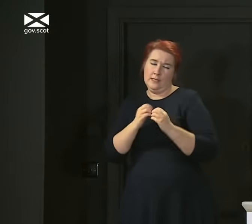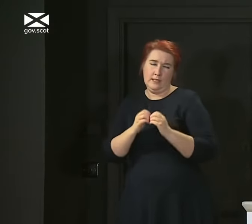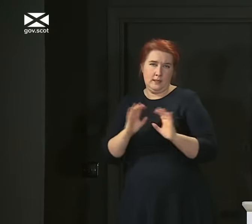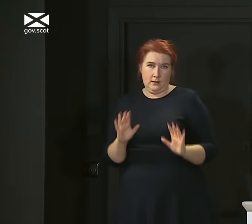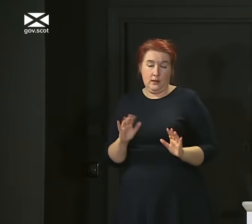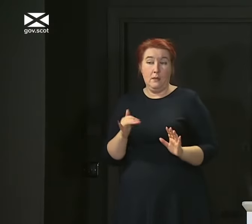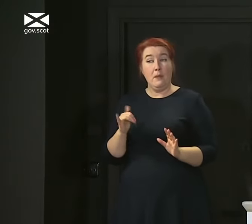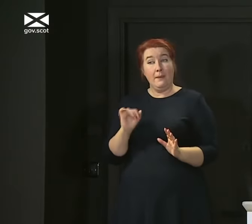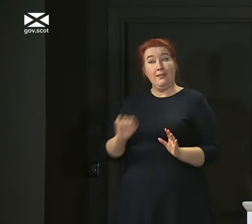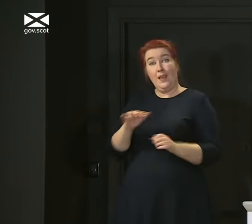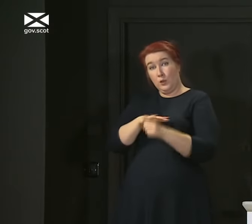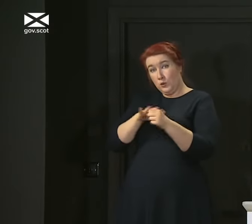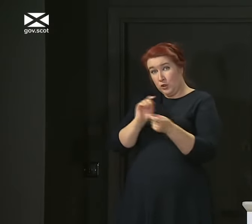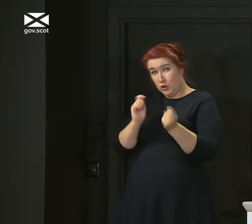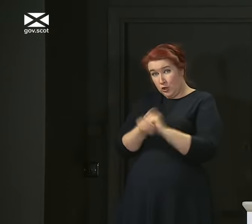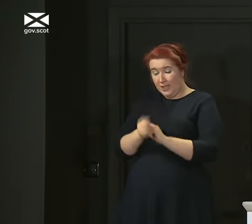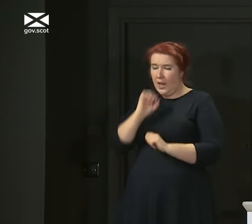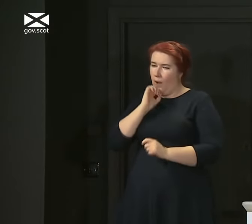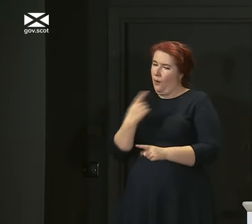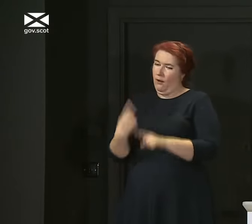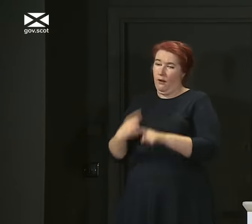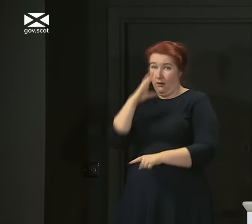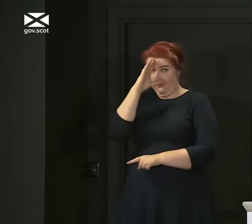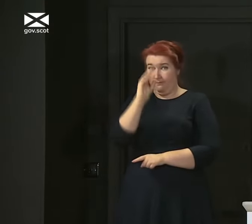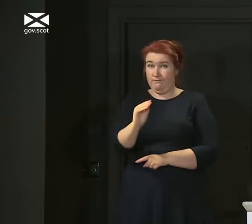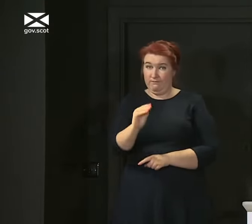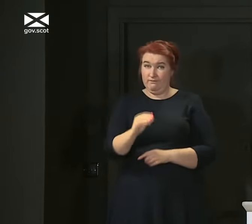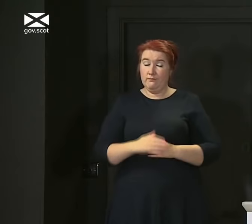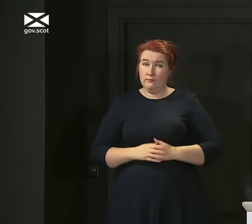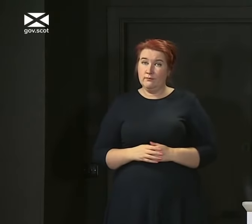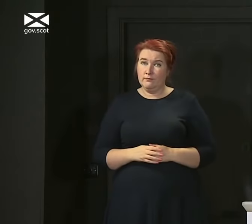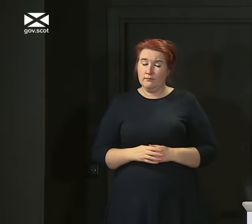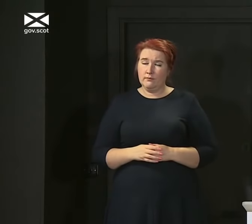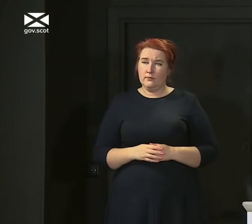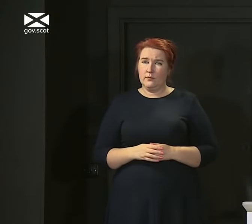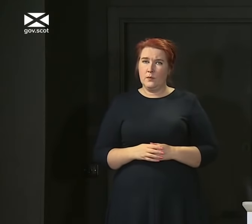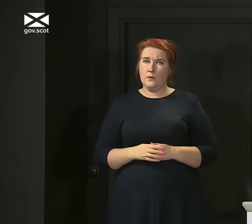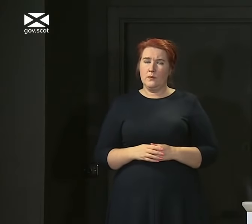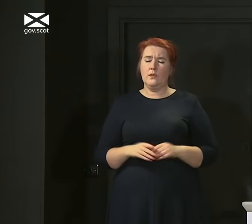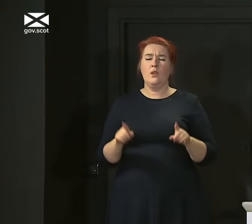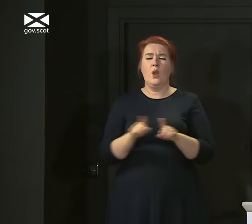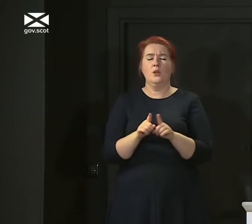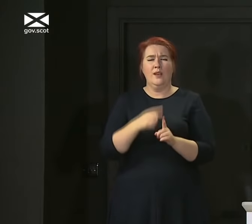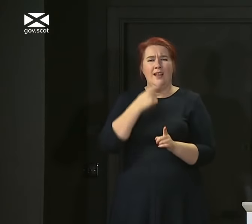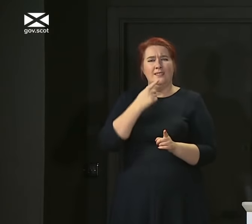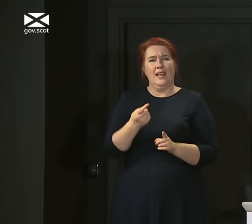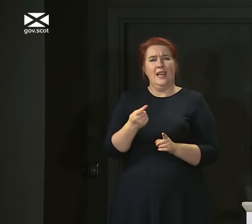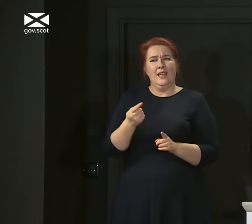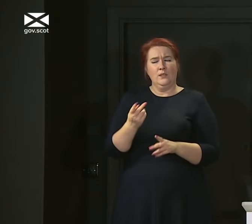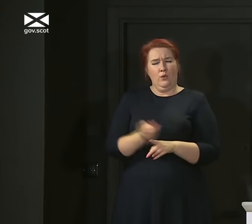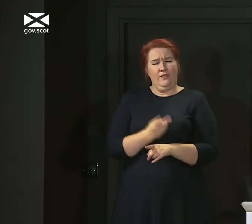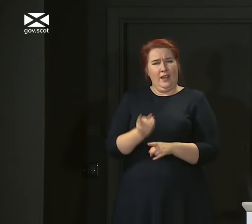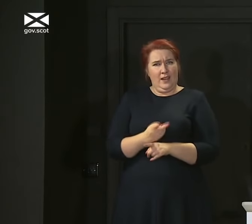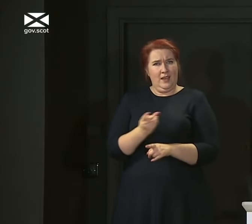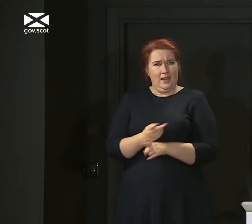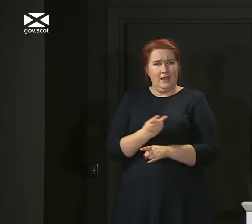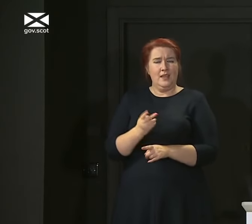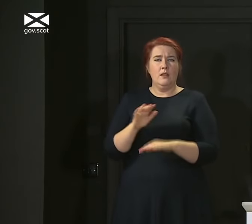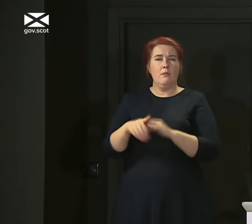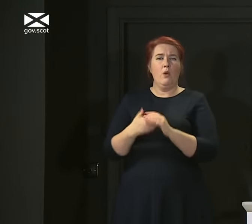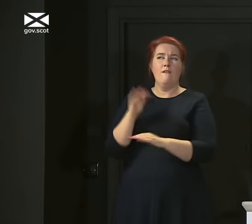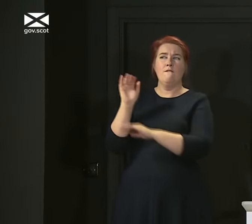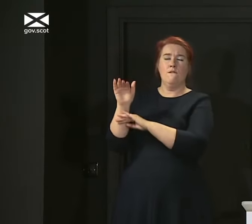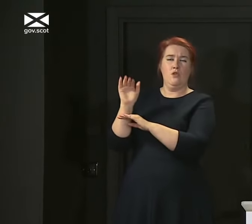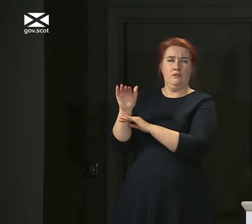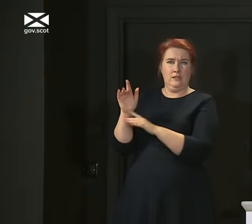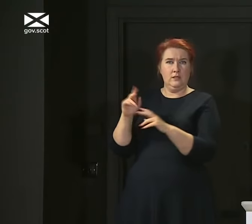in future, and I will tell you about it. More generally, and I've made this comment a few times in the last couple of weeks about foreign